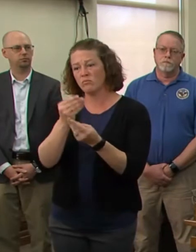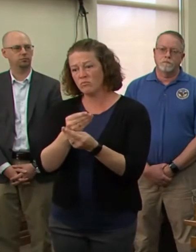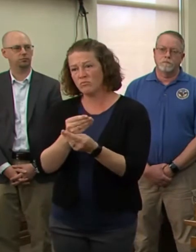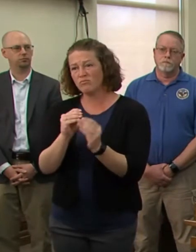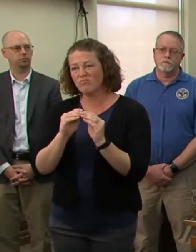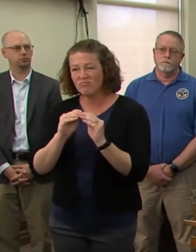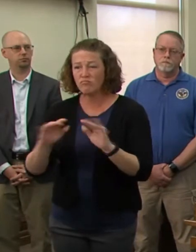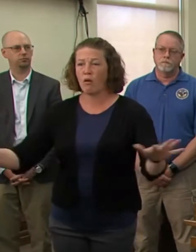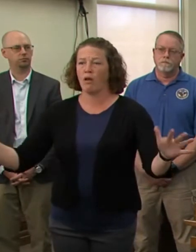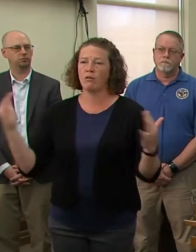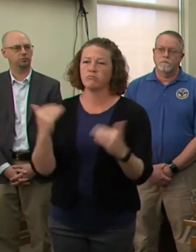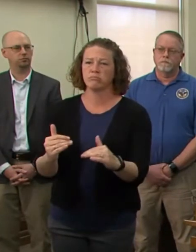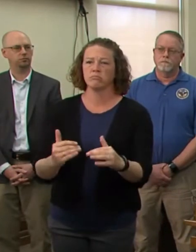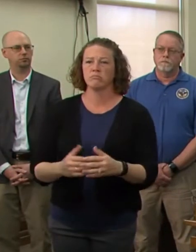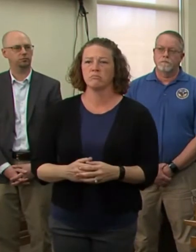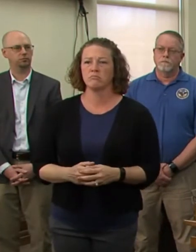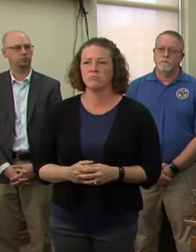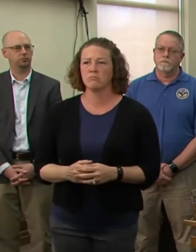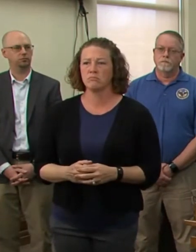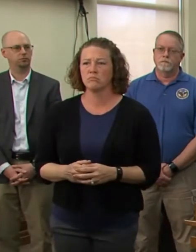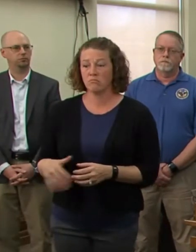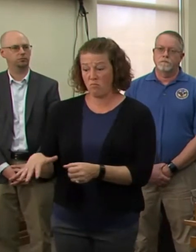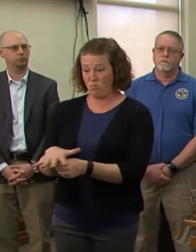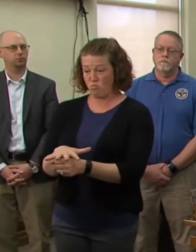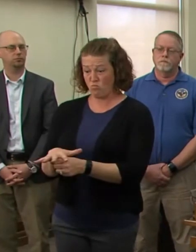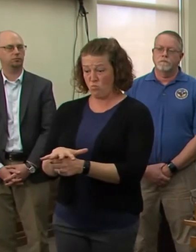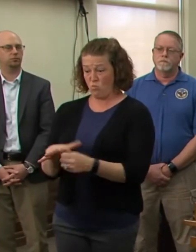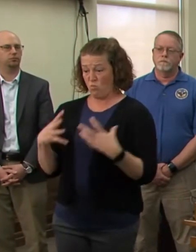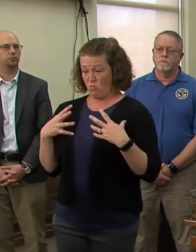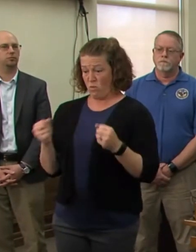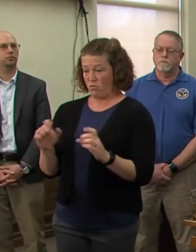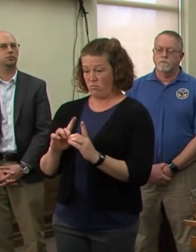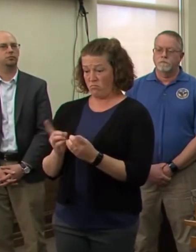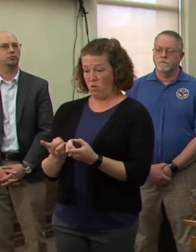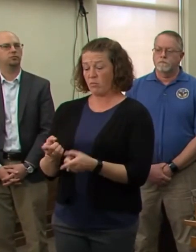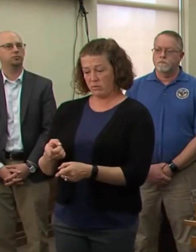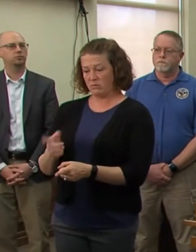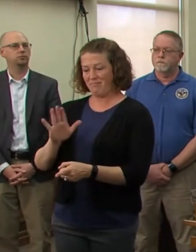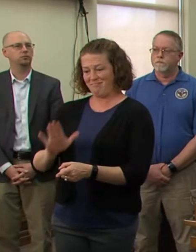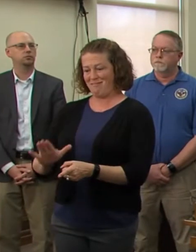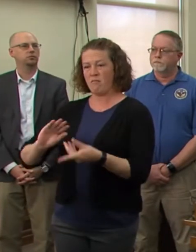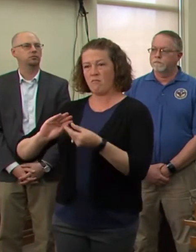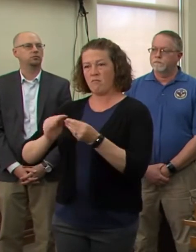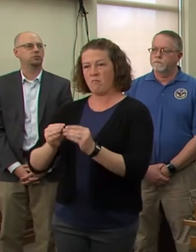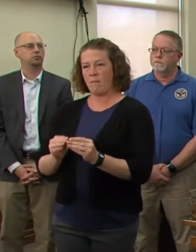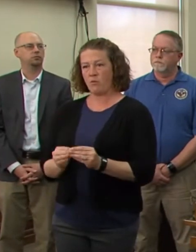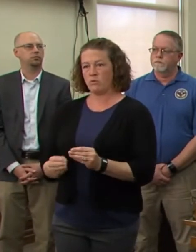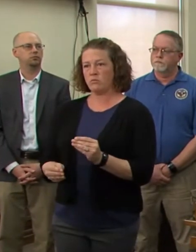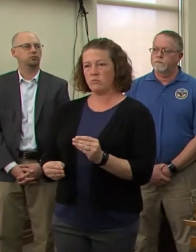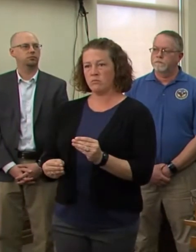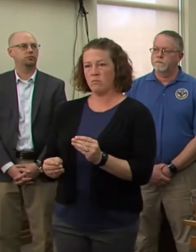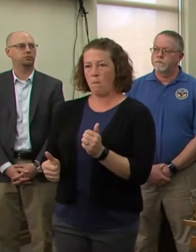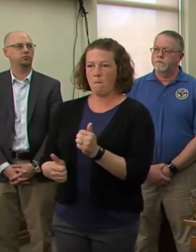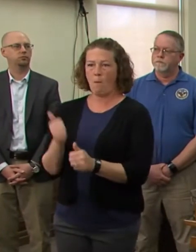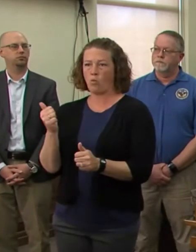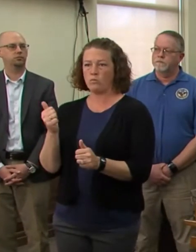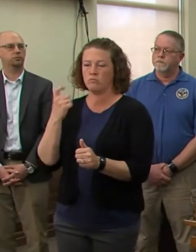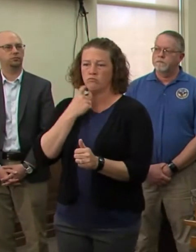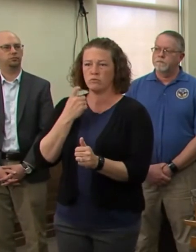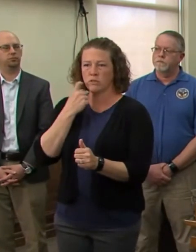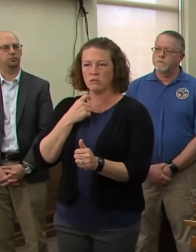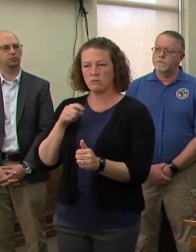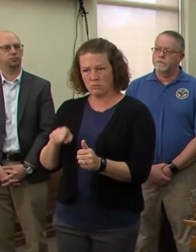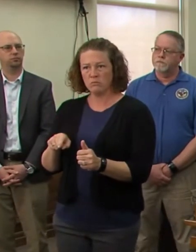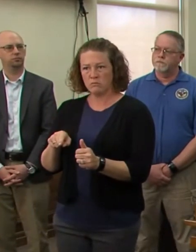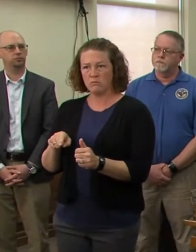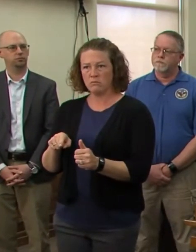have the most up-to-date numbers because of the rapidly increasing number of cases and coming from different places.